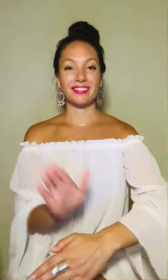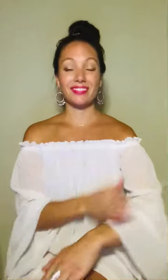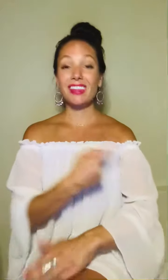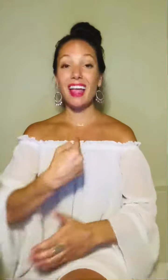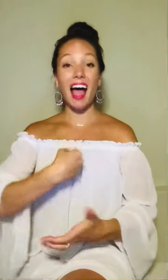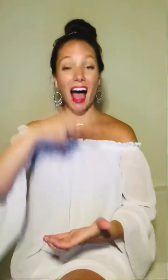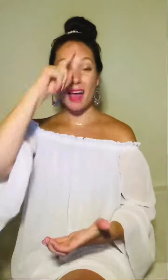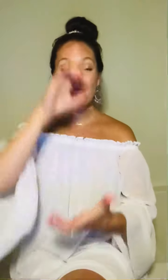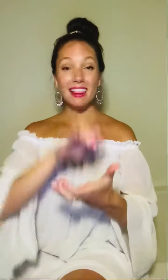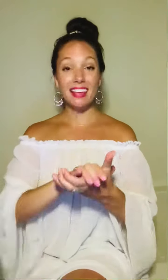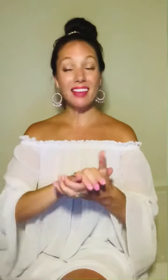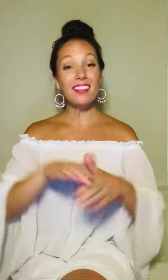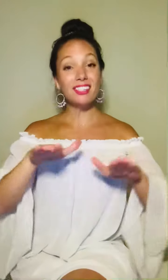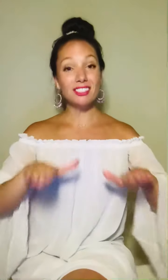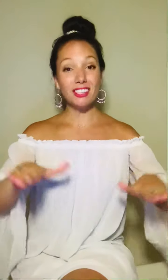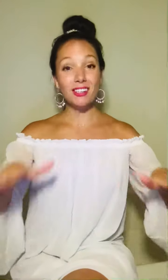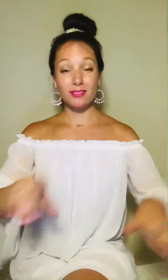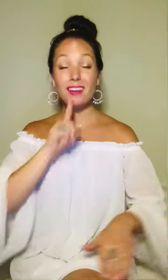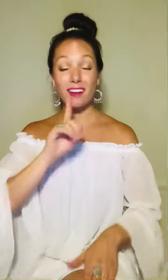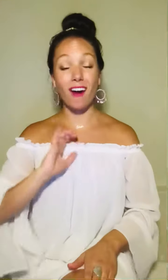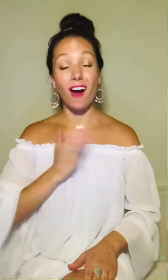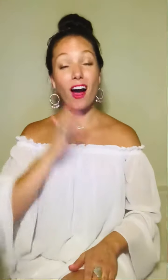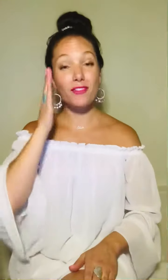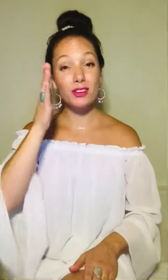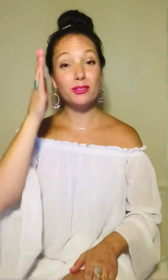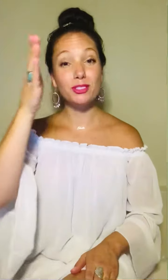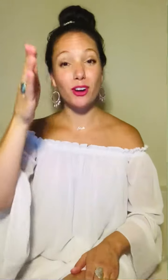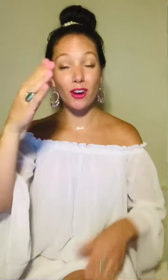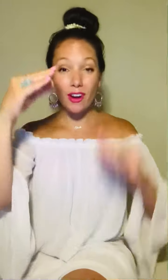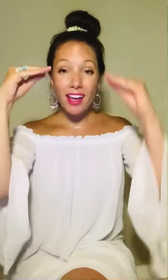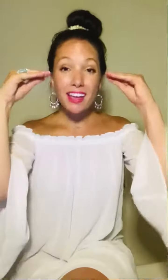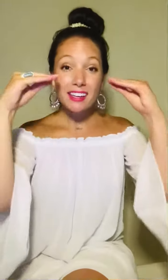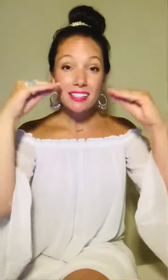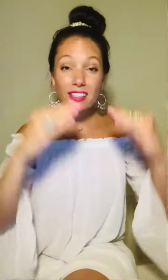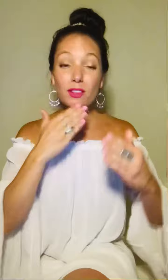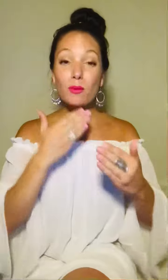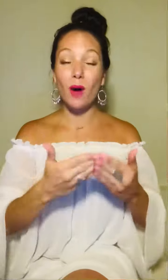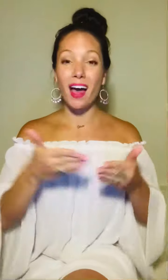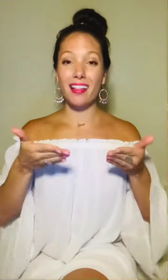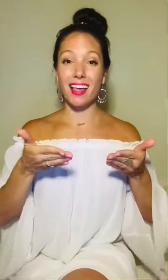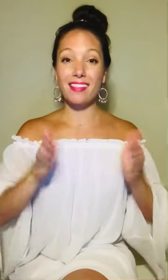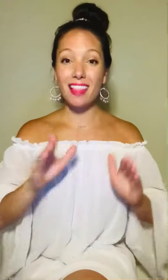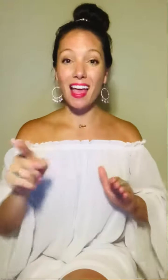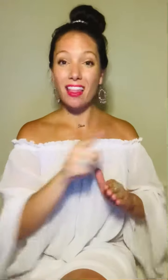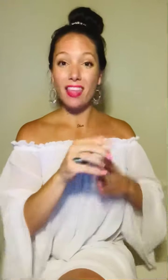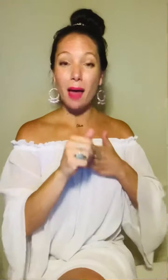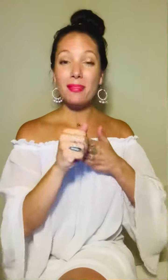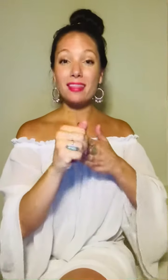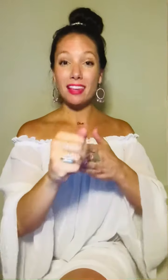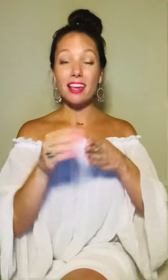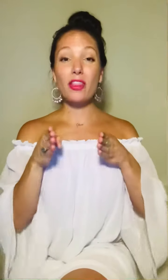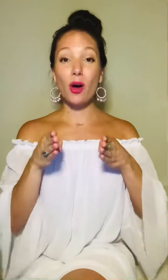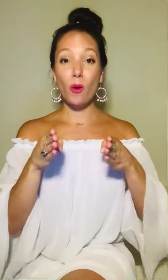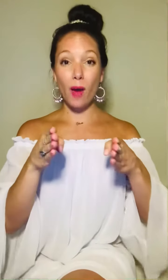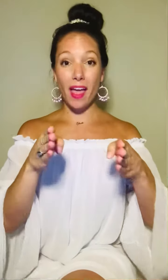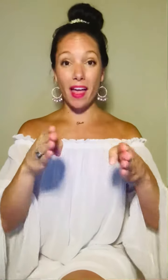I believe that children are our future Teach them well and let them lead the way